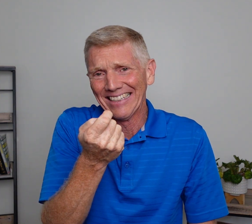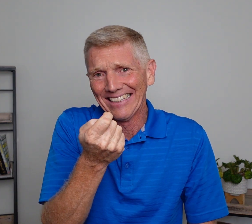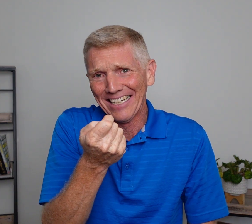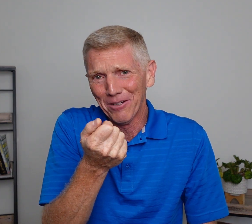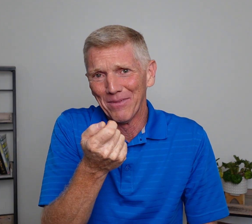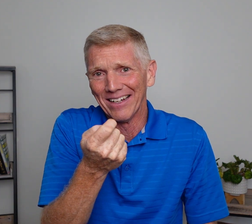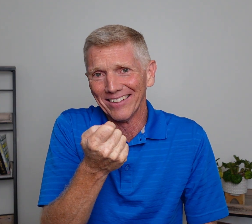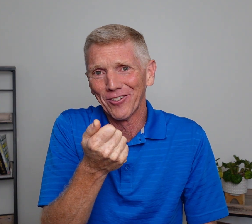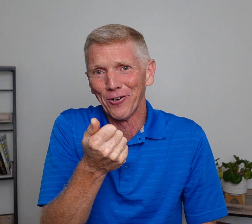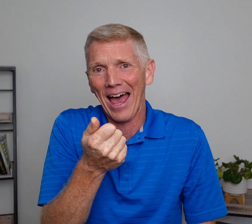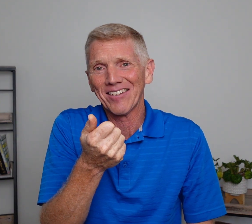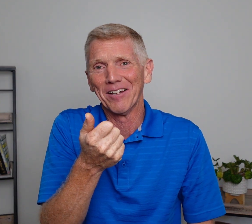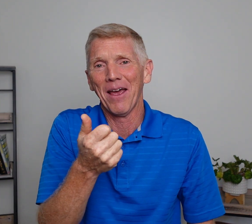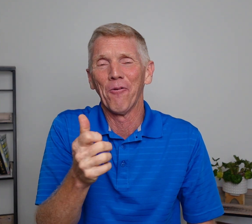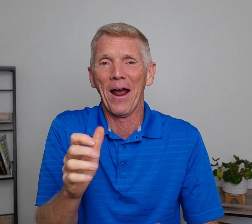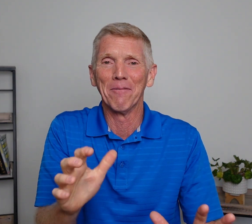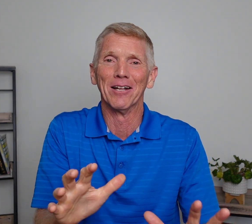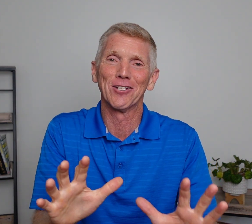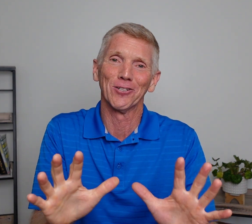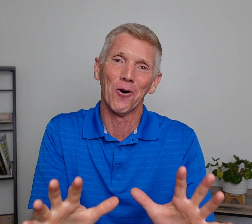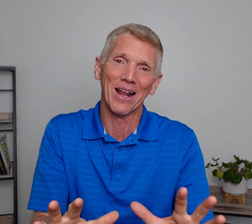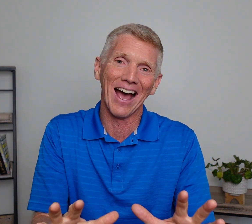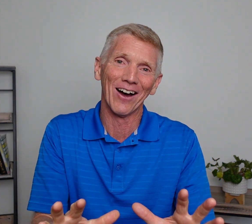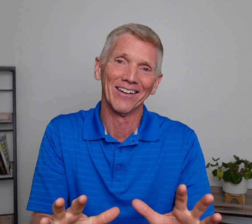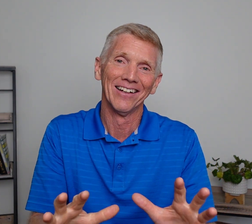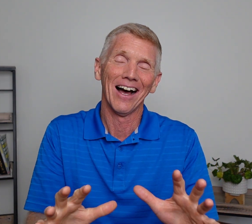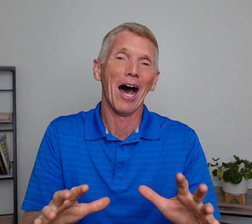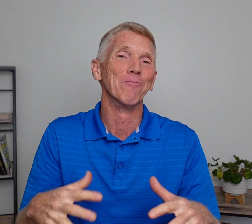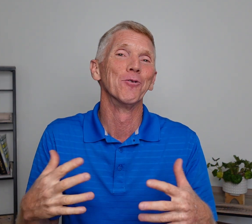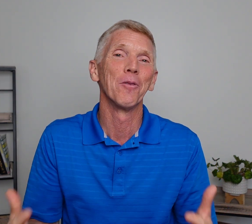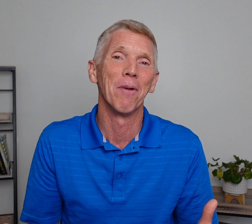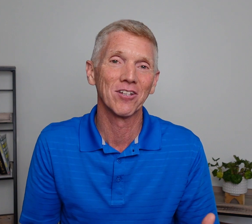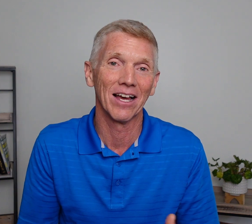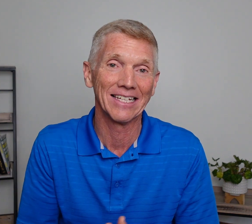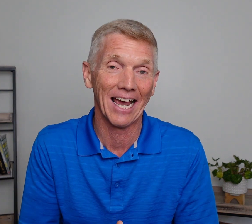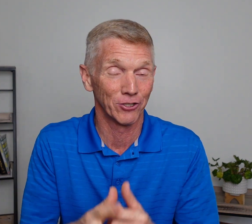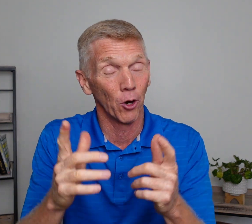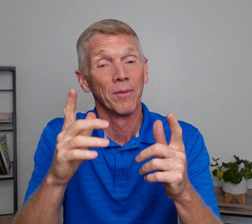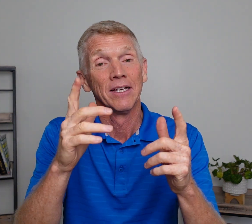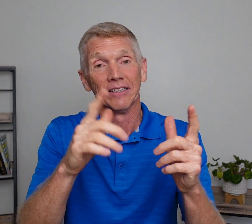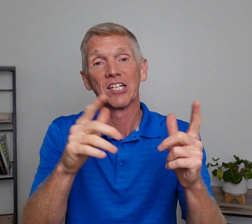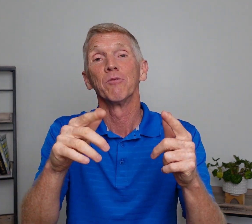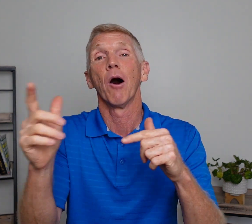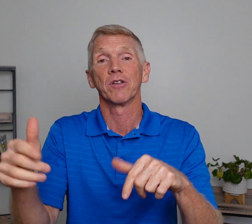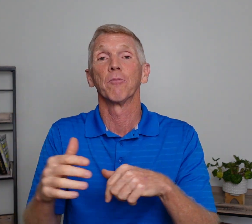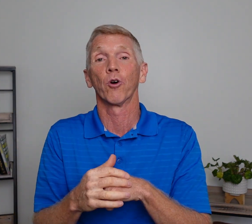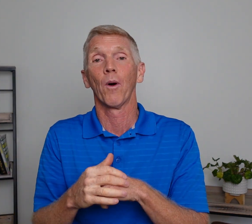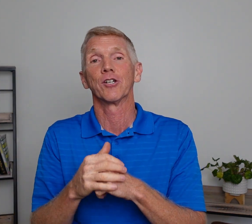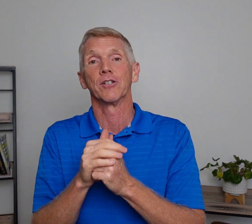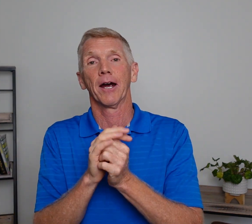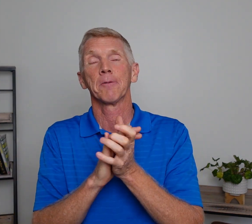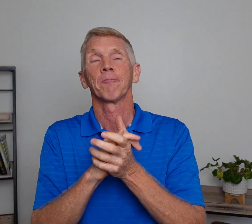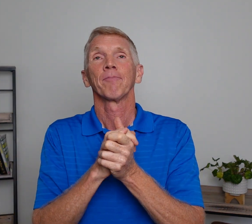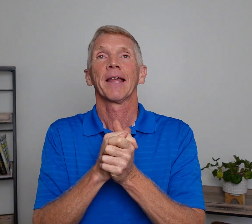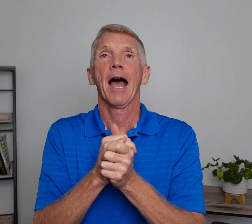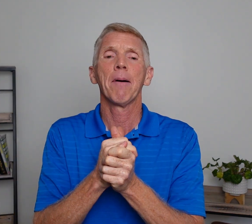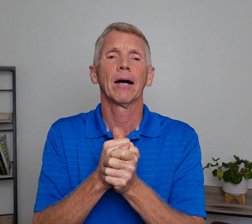little bit. So you're asking them, hey, wait a minute. Slow down. I'm doing the best I can. So let's move on with some more questions, all right? How about,